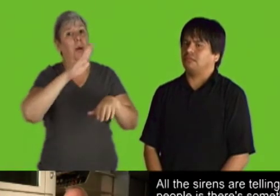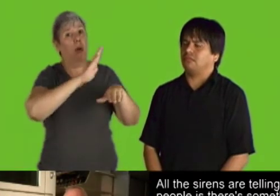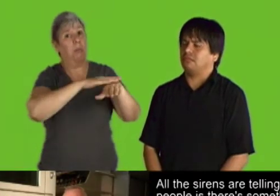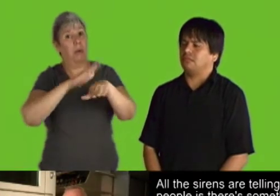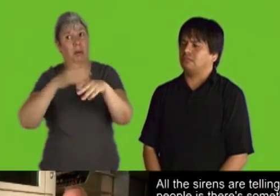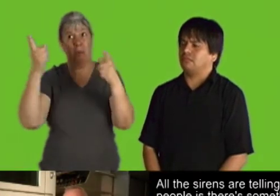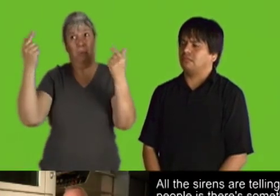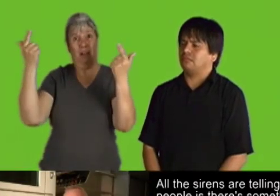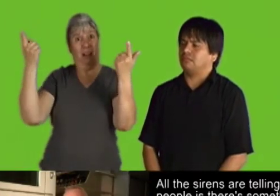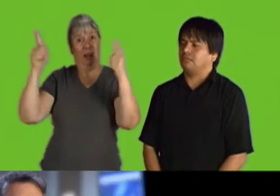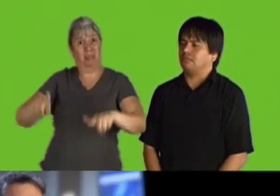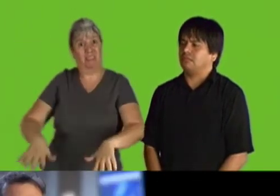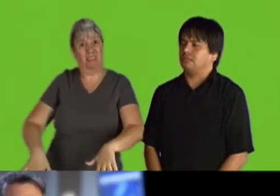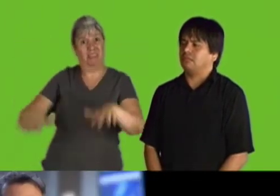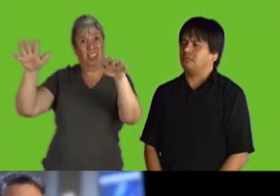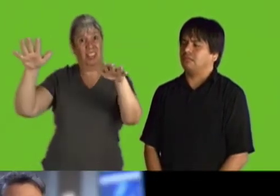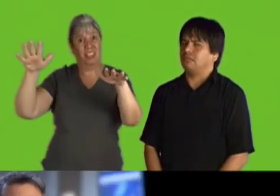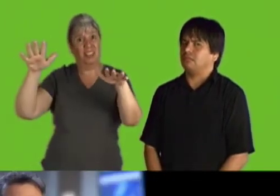see what's going on.